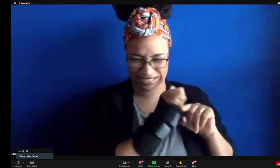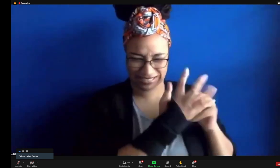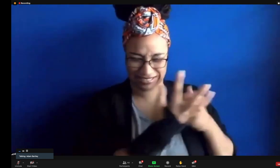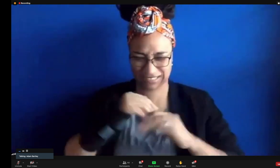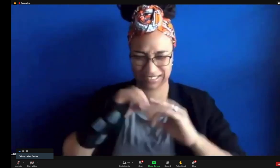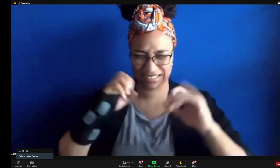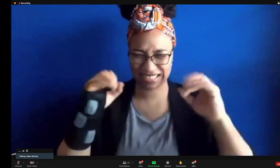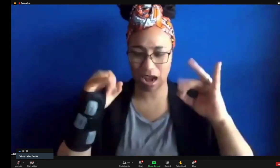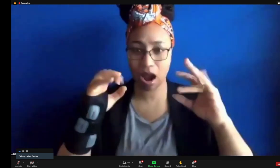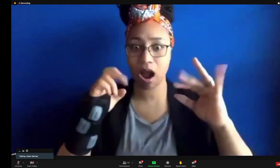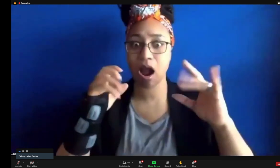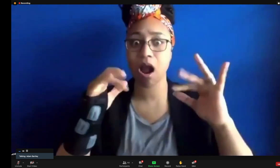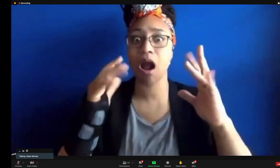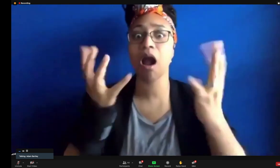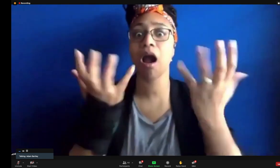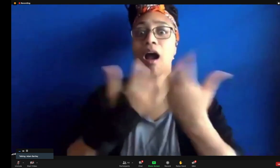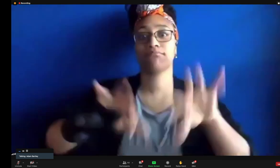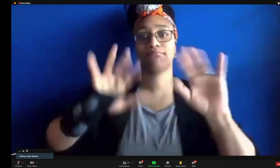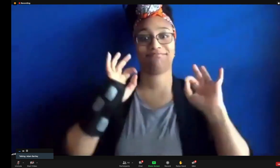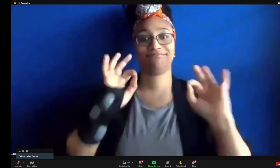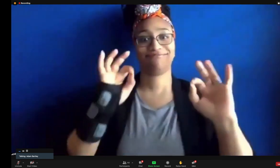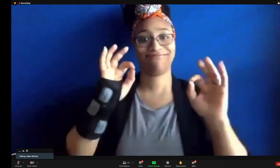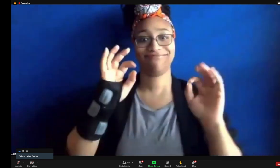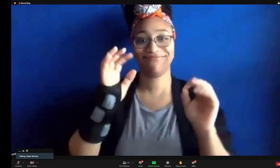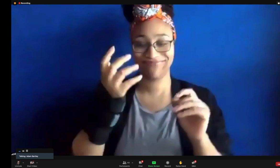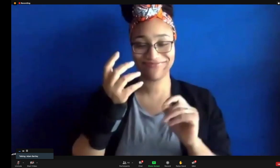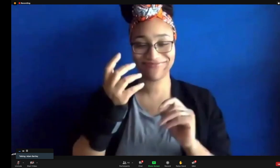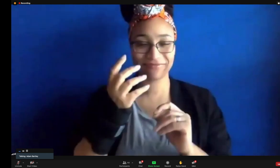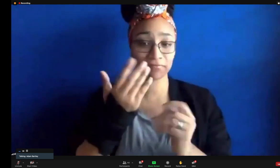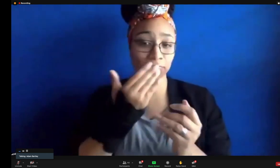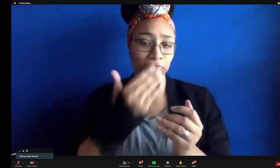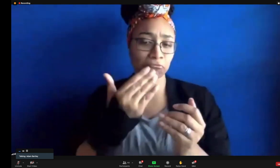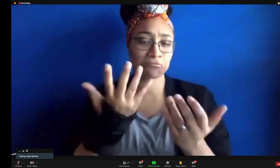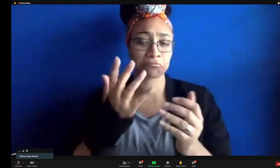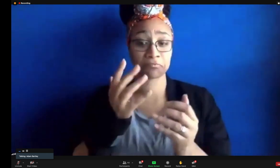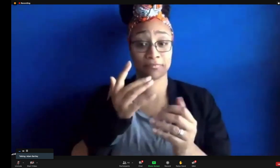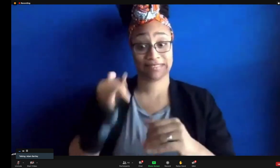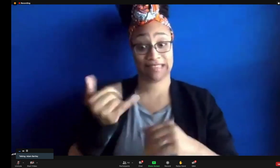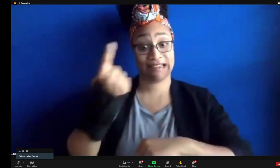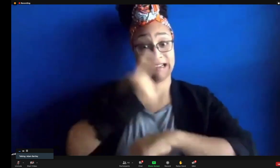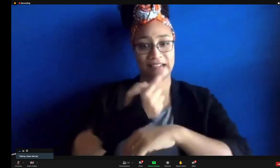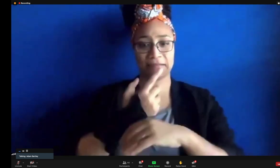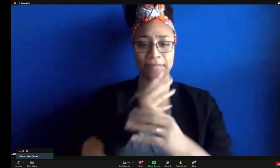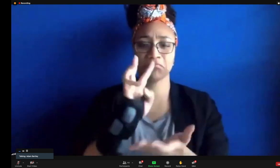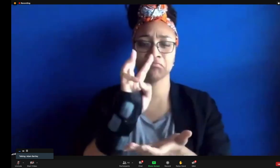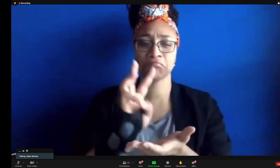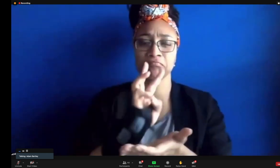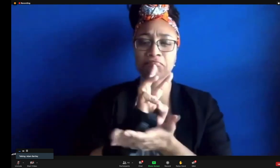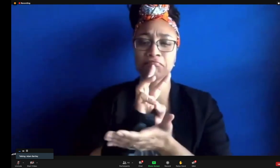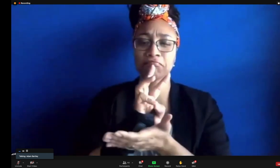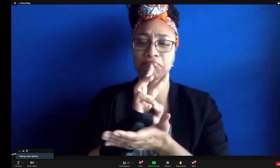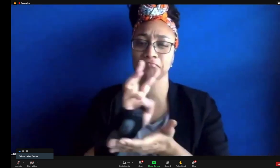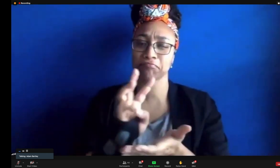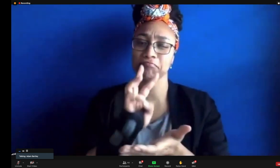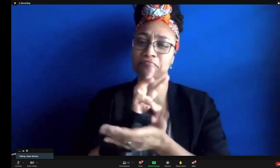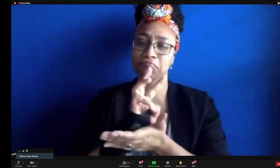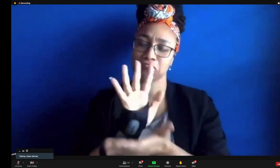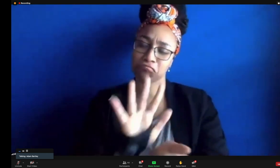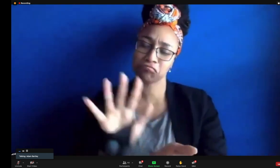I've done the practice. I'm here to do it. It's time to do it. And then that day, you know, usually it's